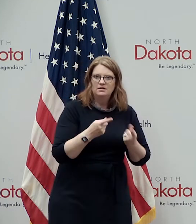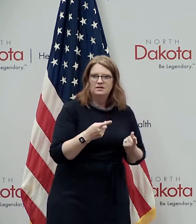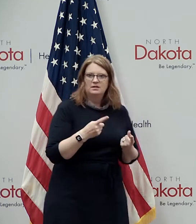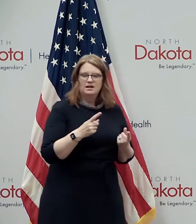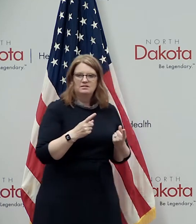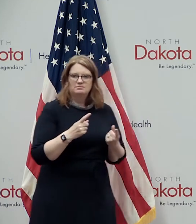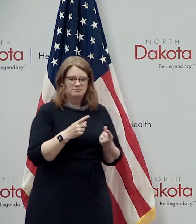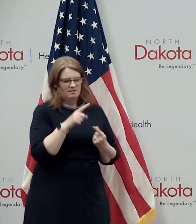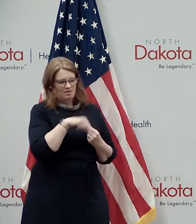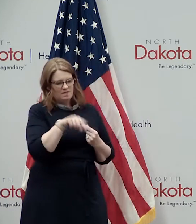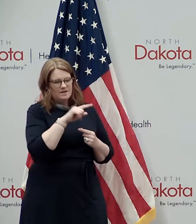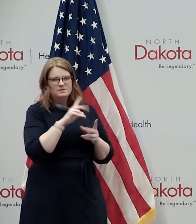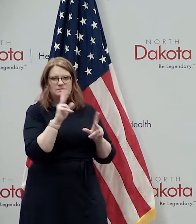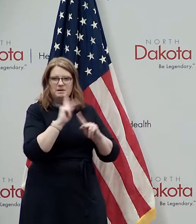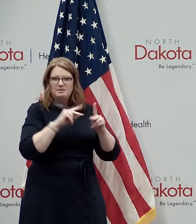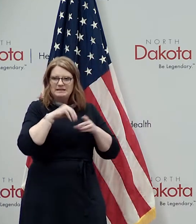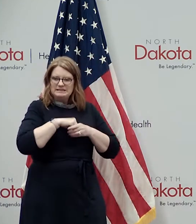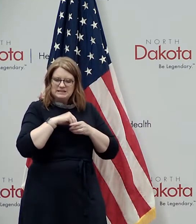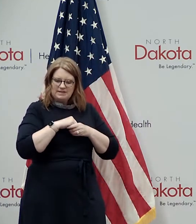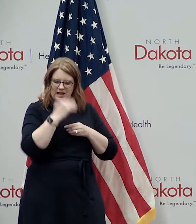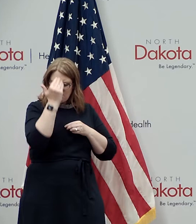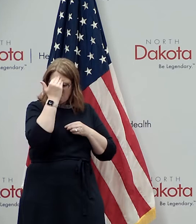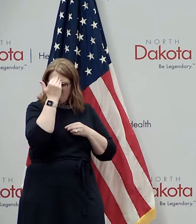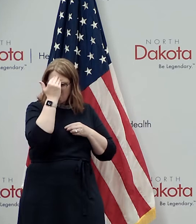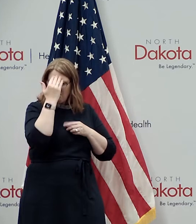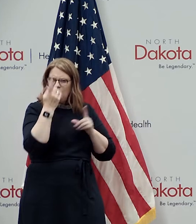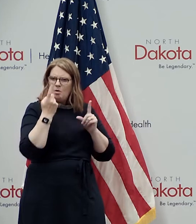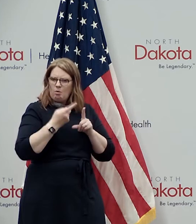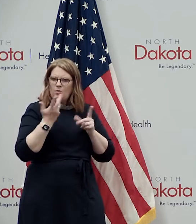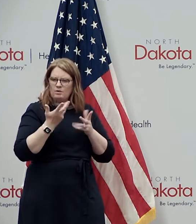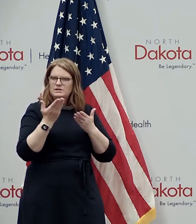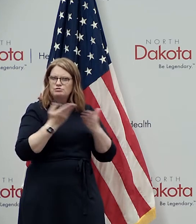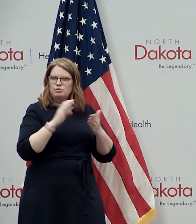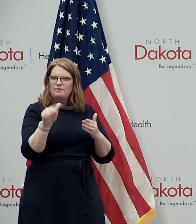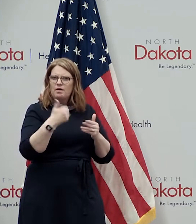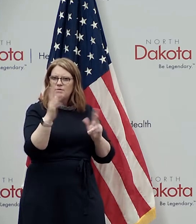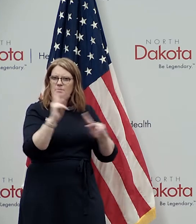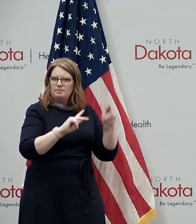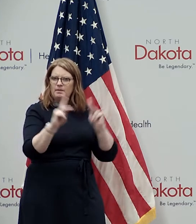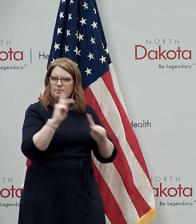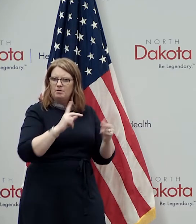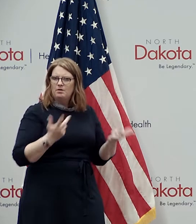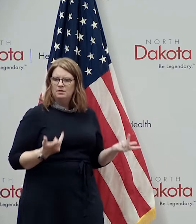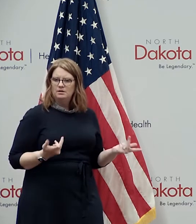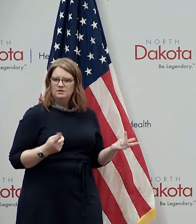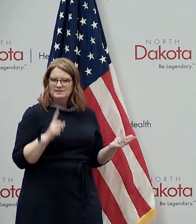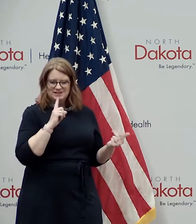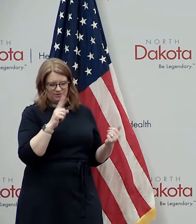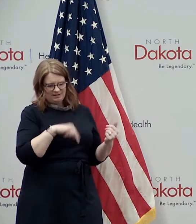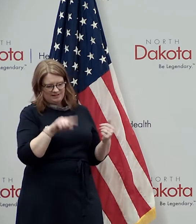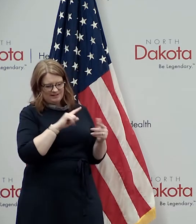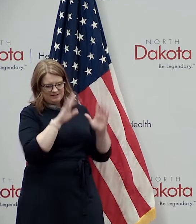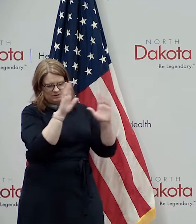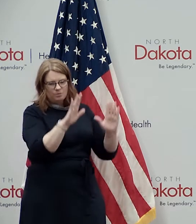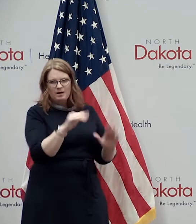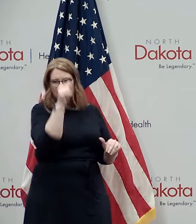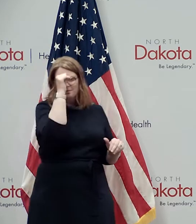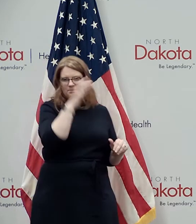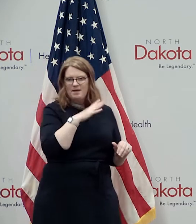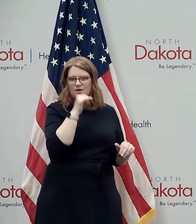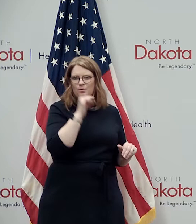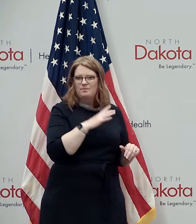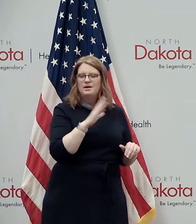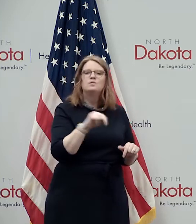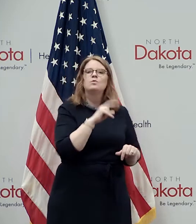wired to serve others and make a difference and again just a testament to who these great men and women are in the north dakota national